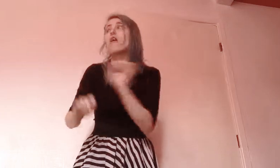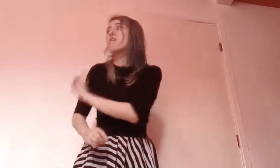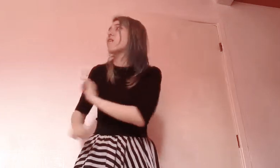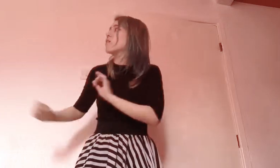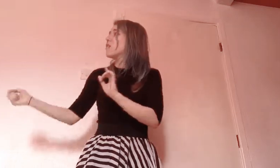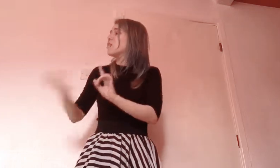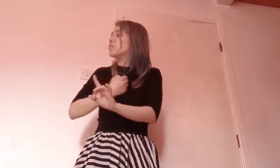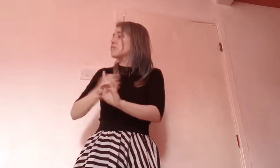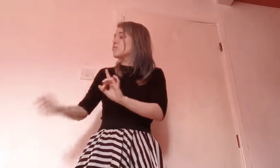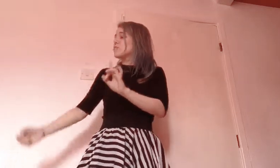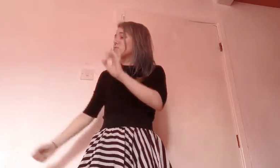of the abuse